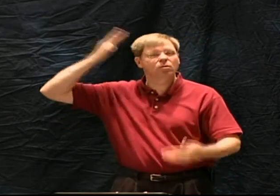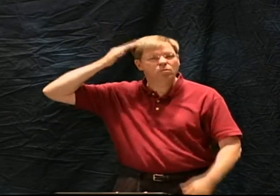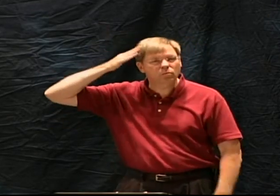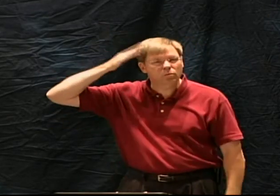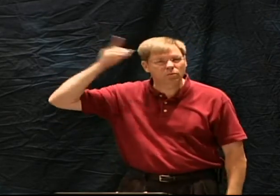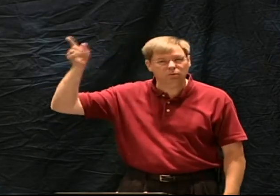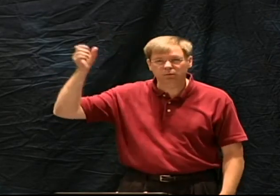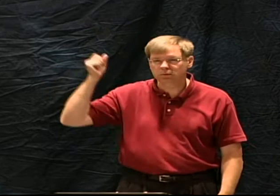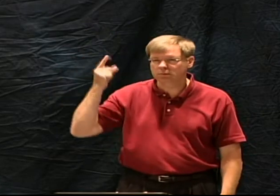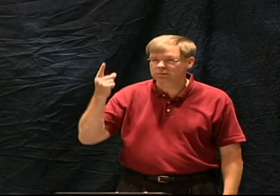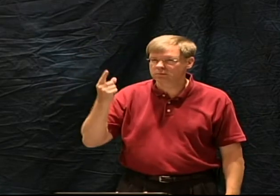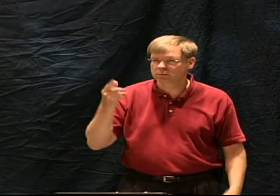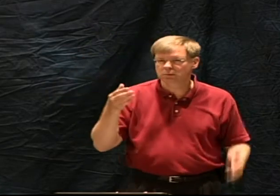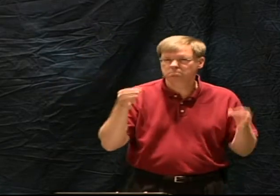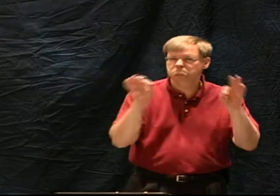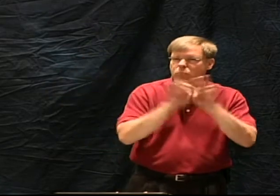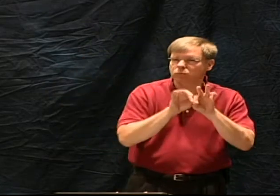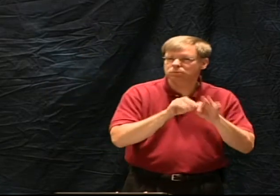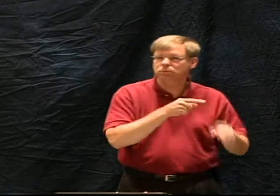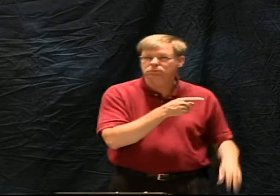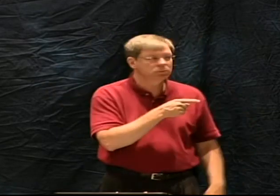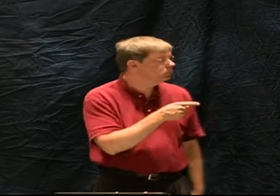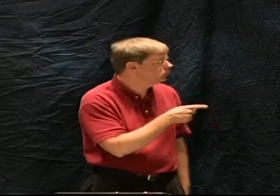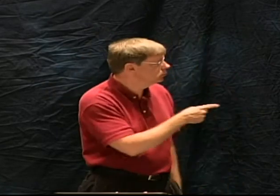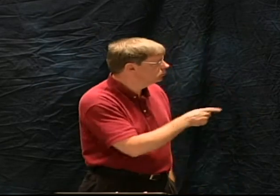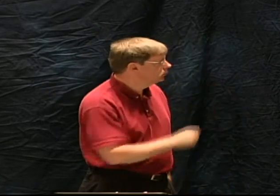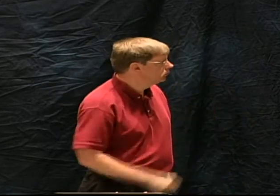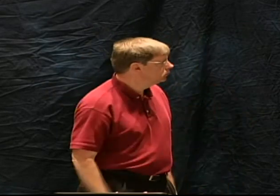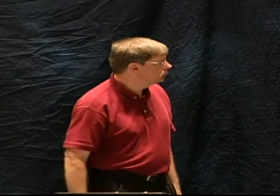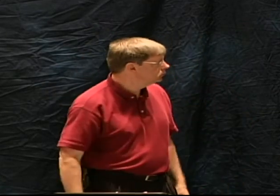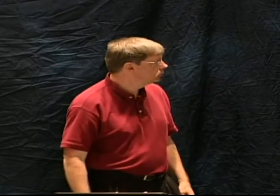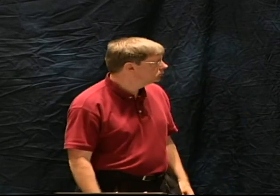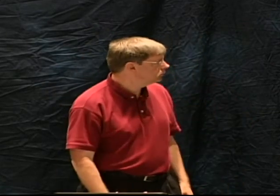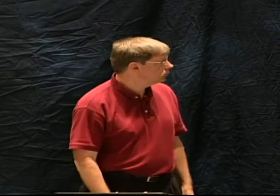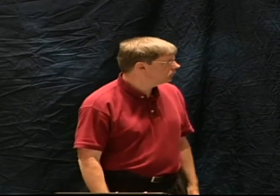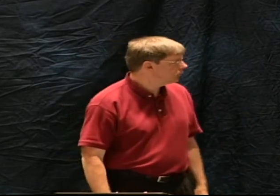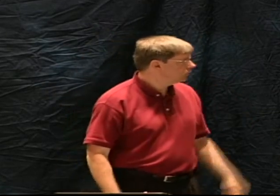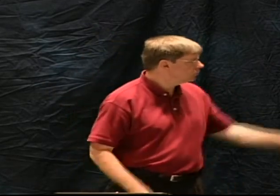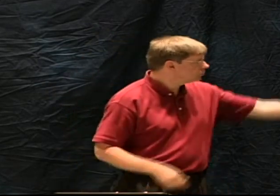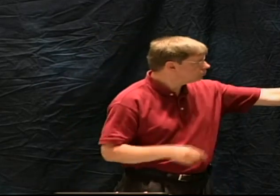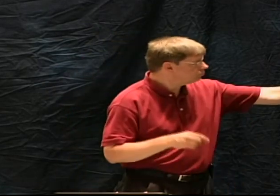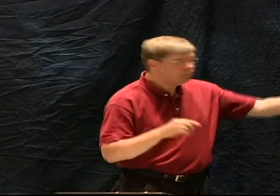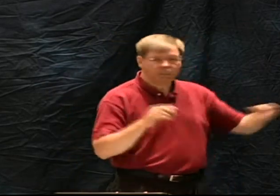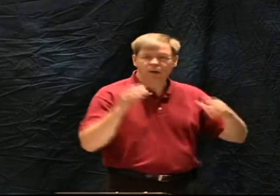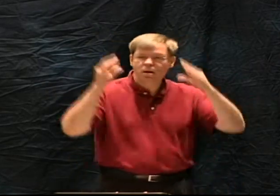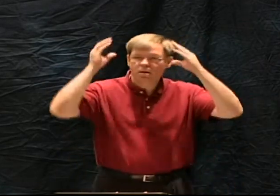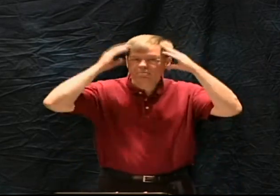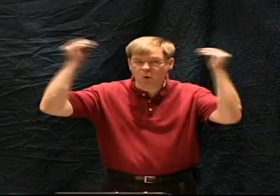were not witnesses so that work of the Holy Spirit is vital